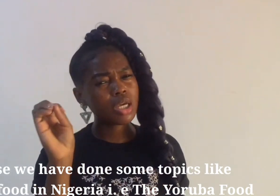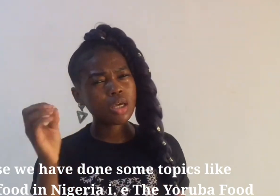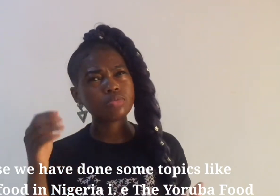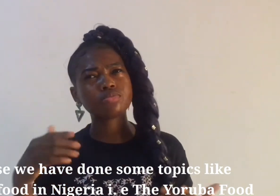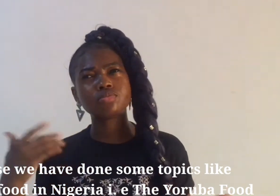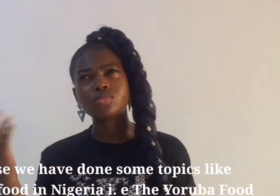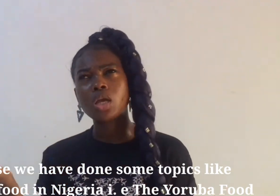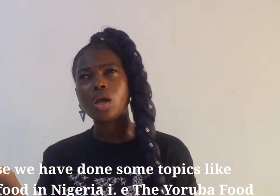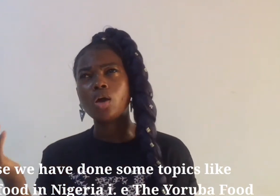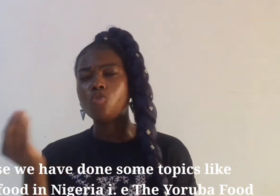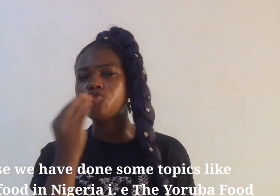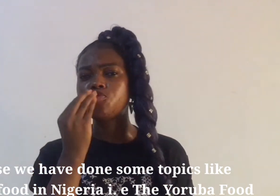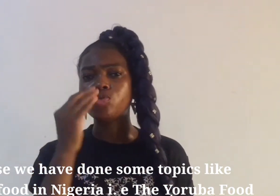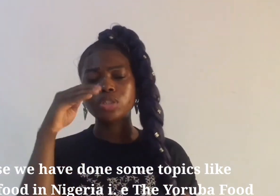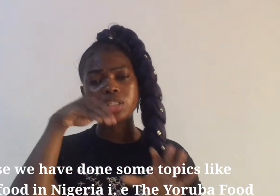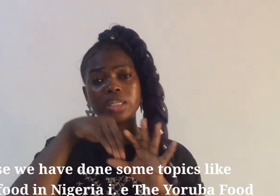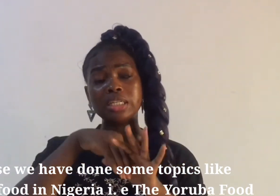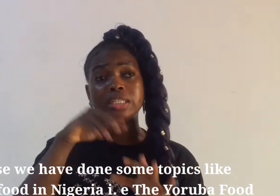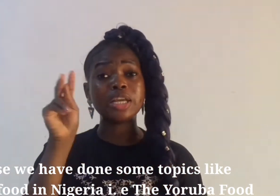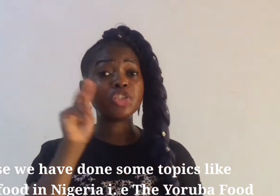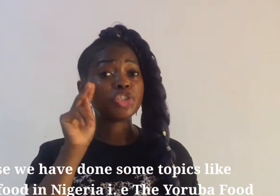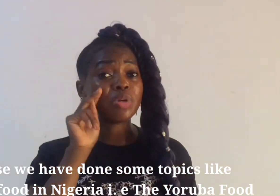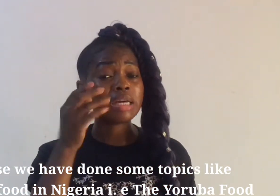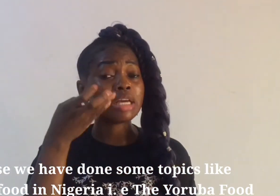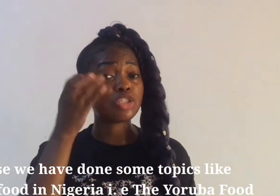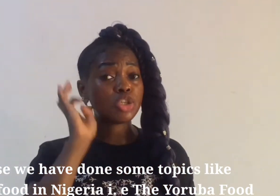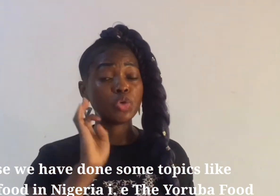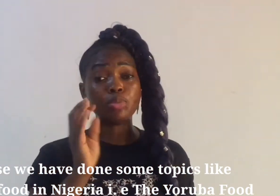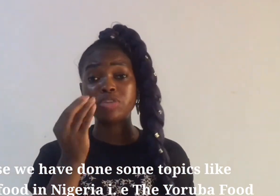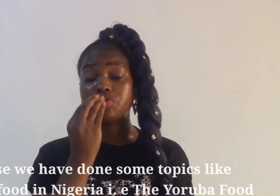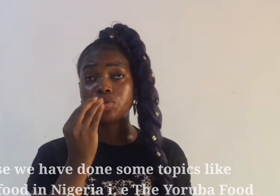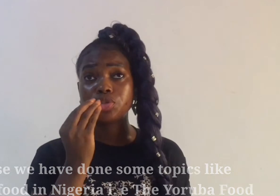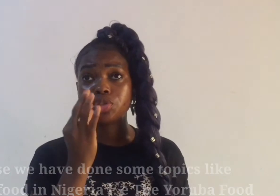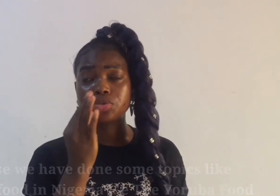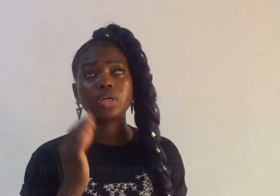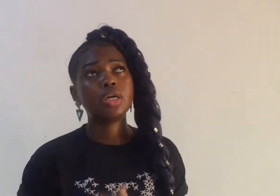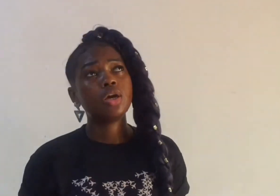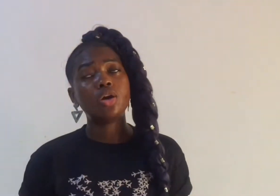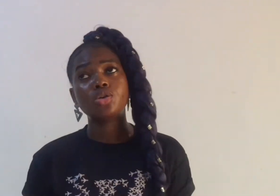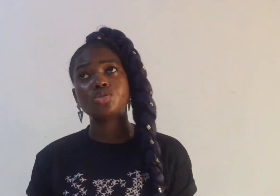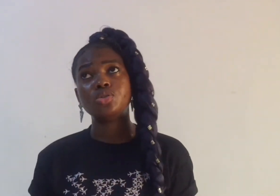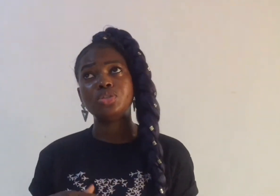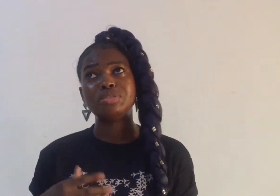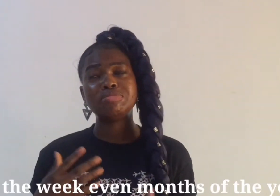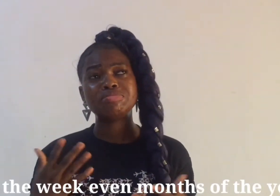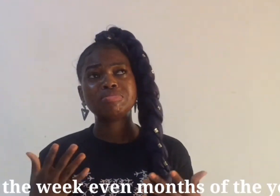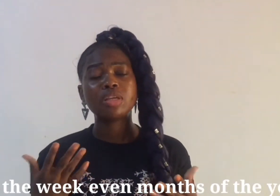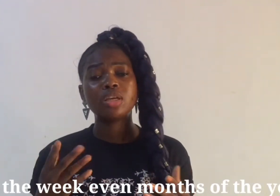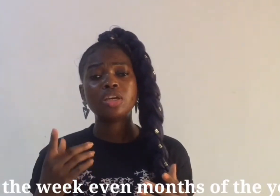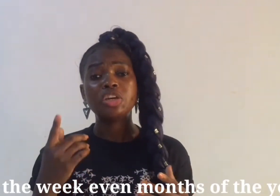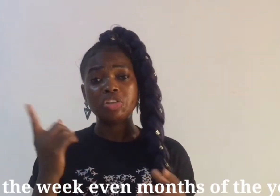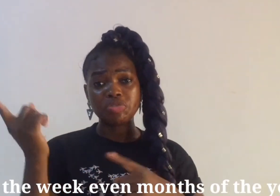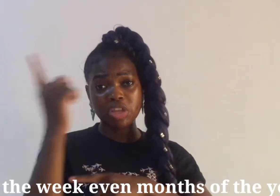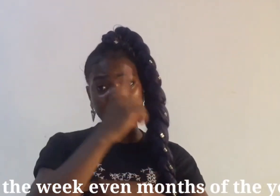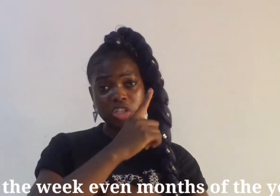food food in Nigeria that's the over food also these